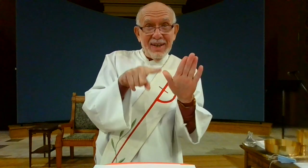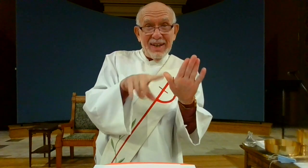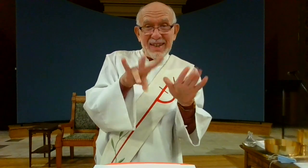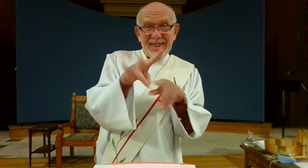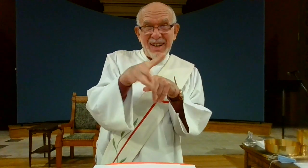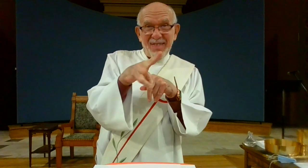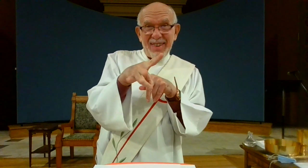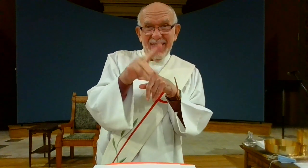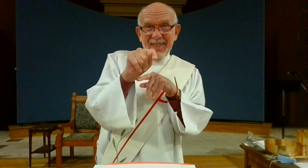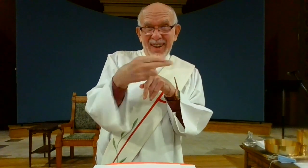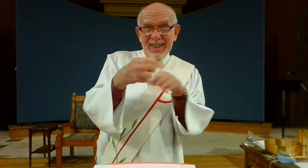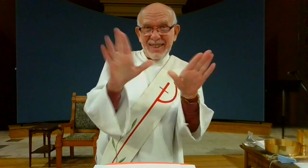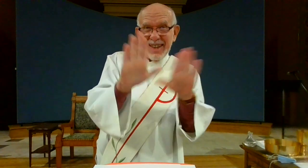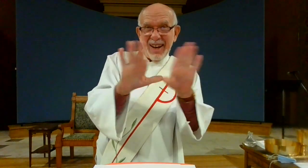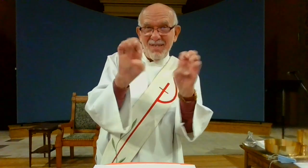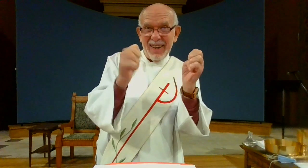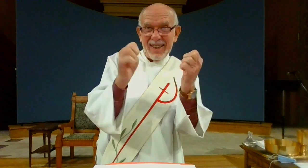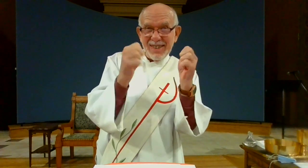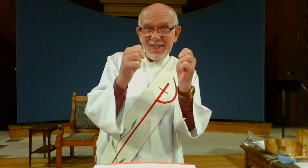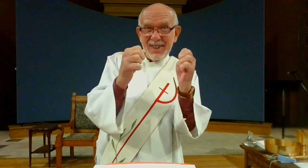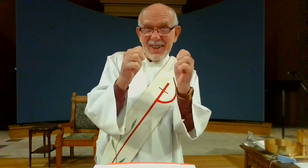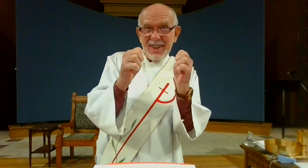This Sunday is the seventh Sunday of Easter